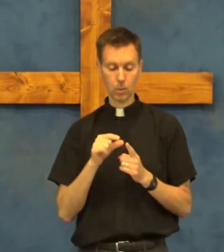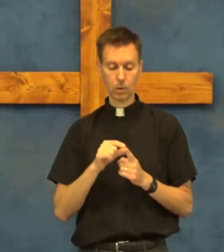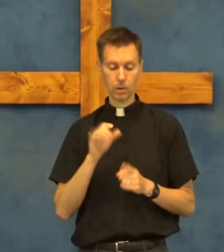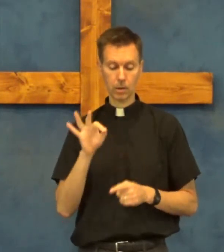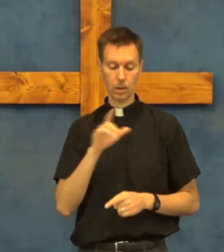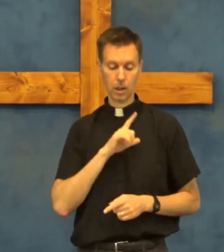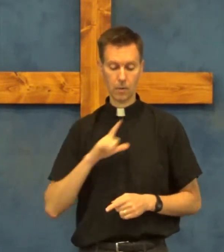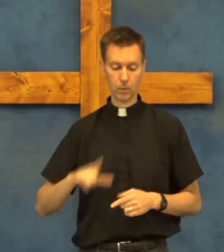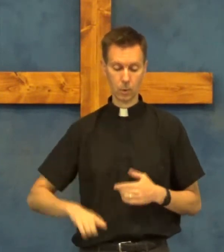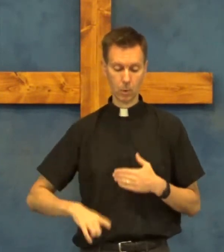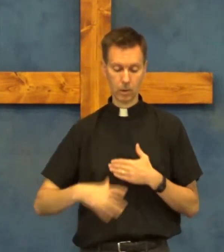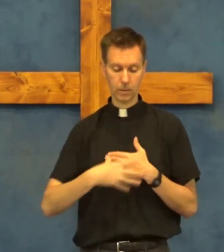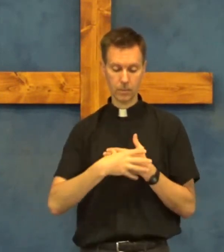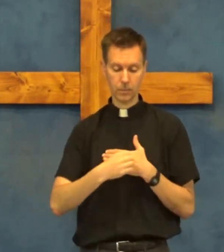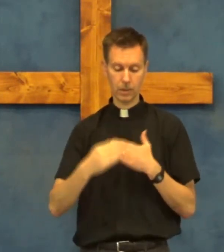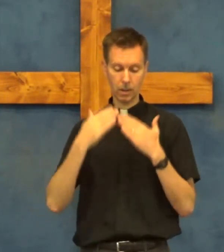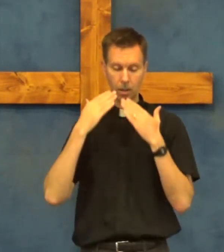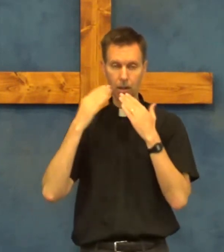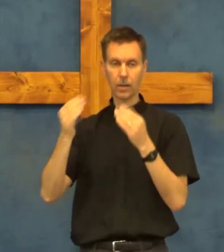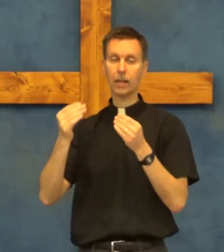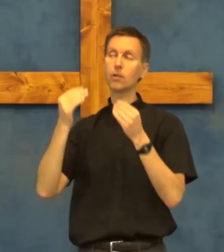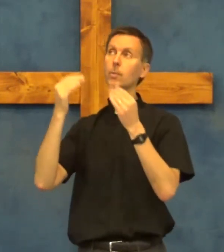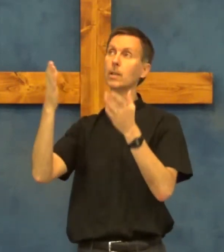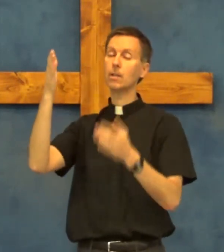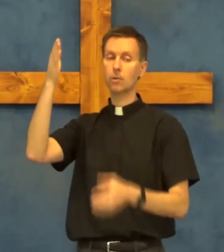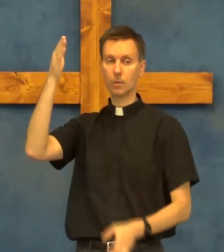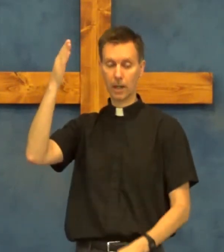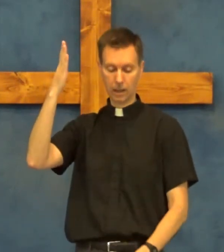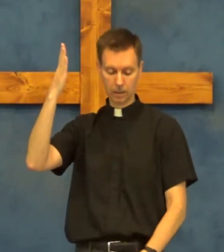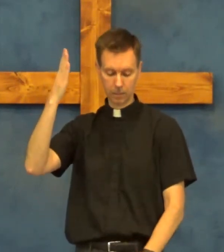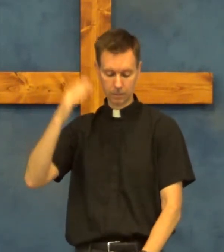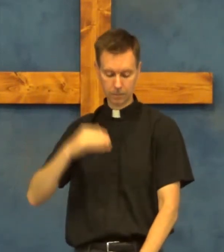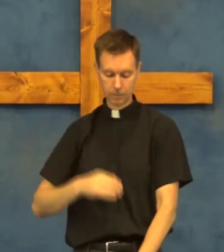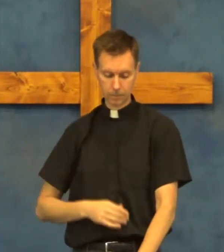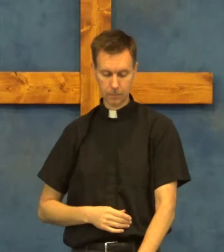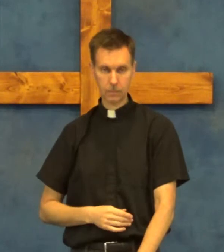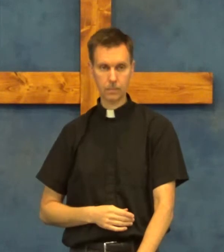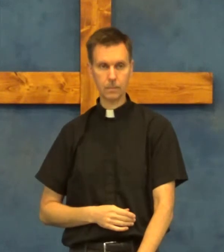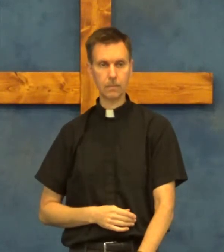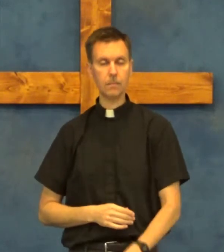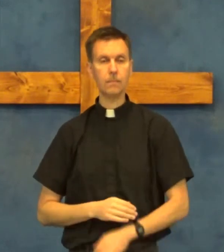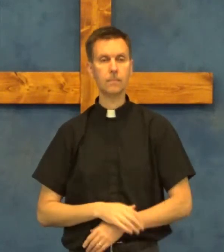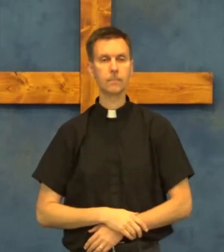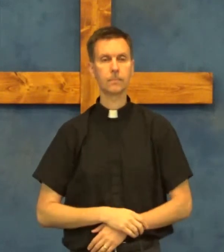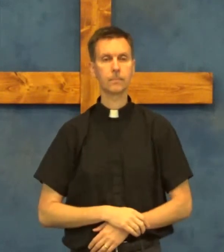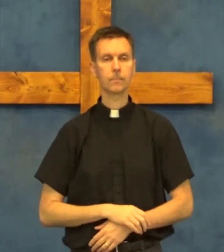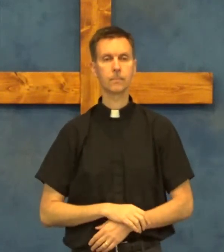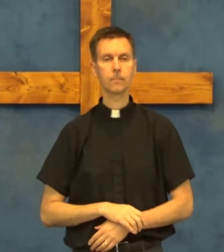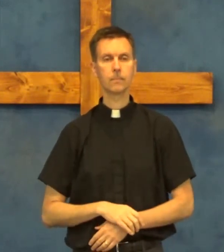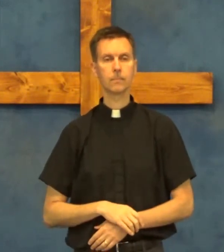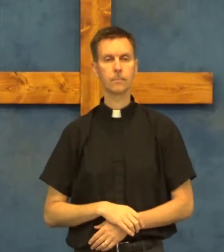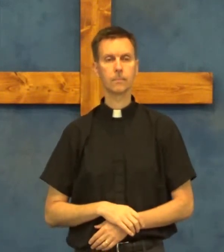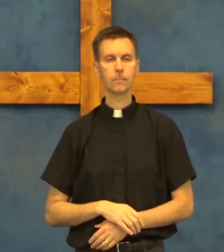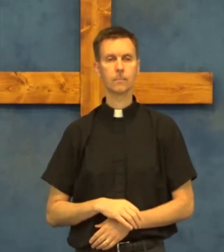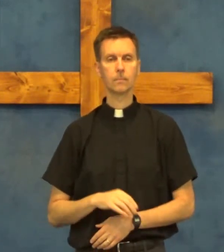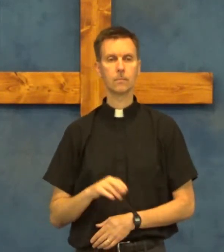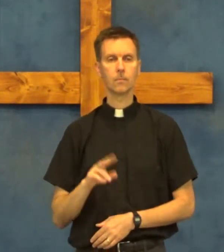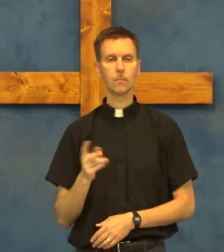word of the lord thanks be to god now if those two things must know about